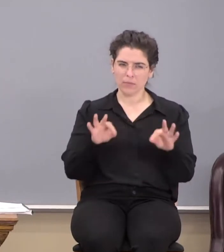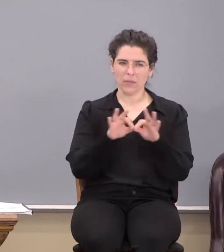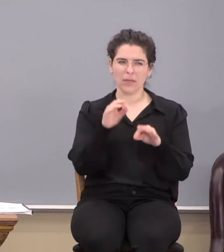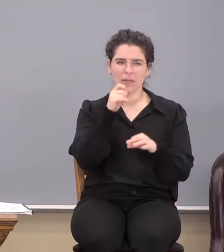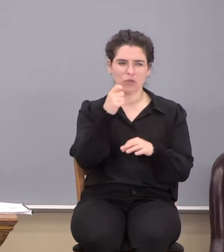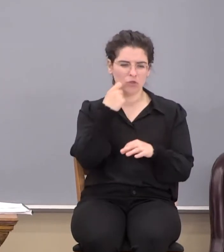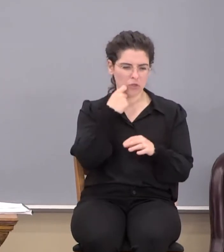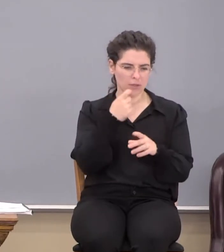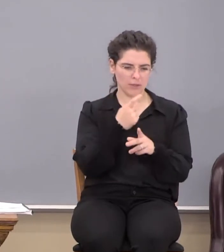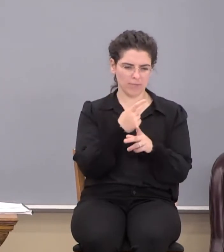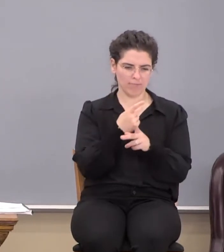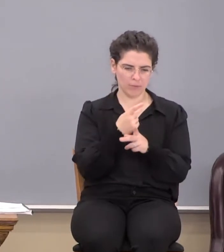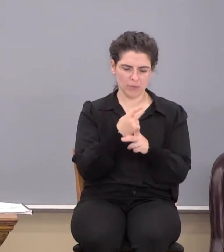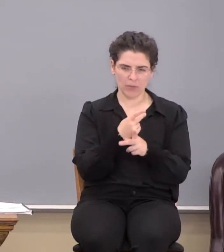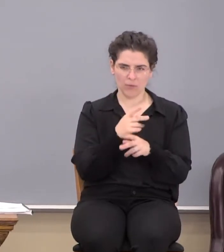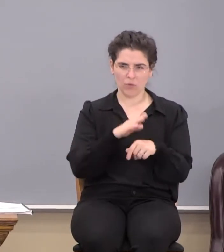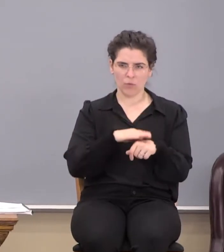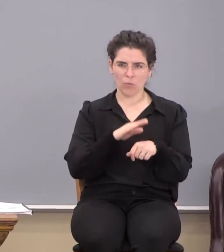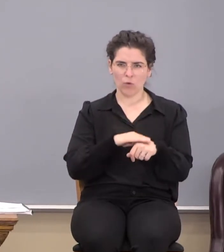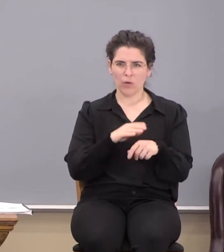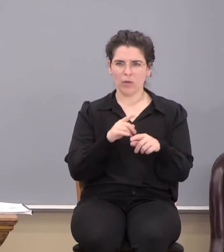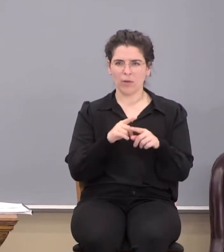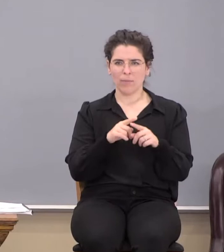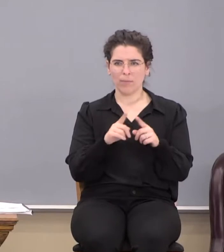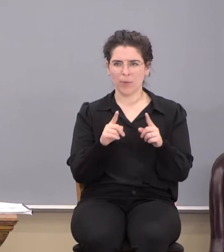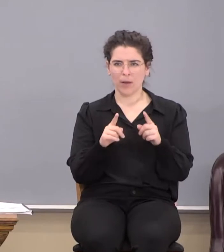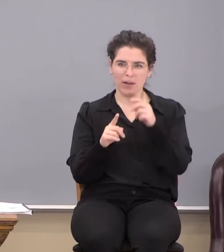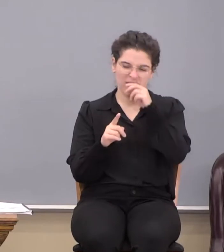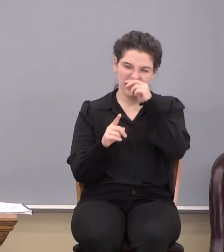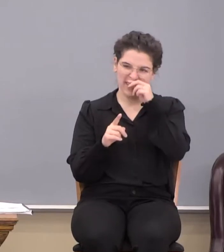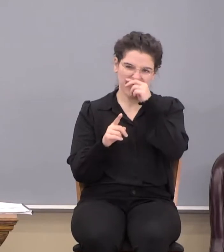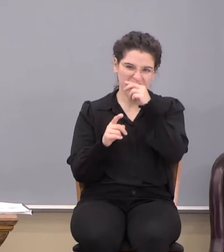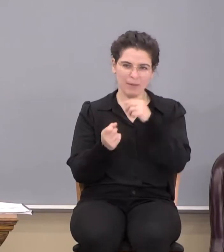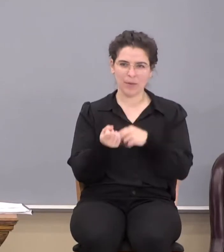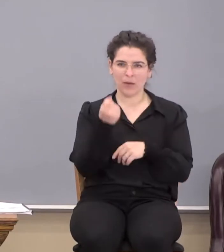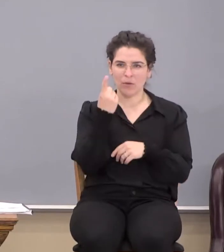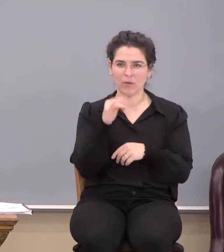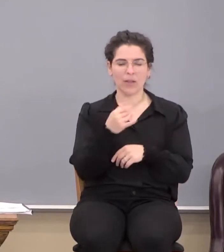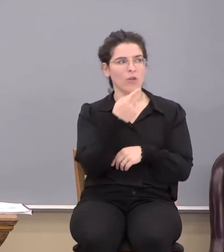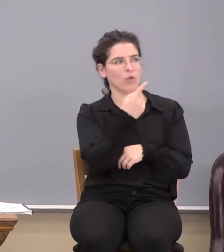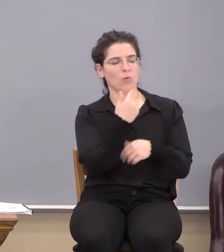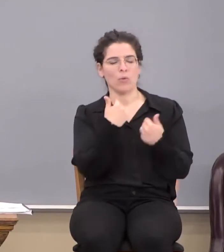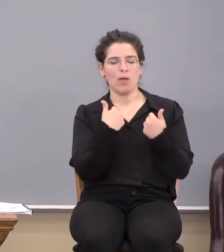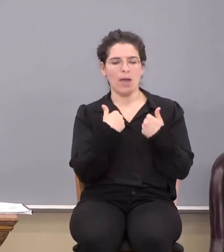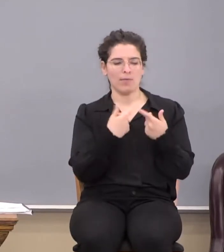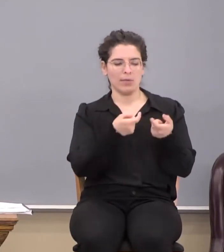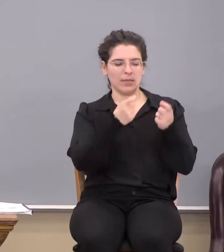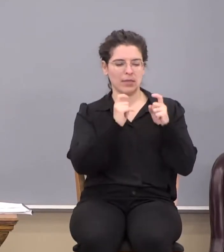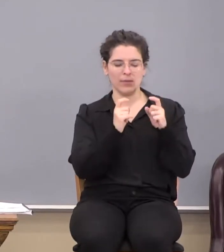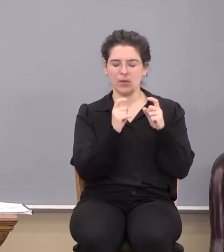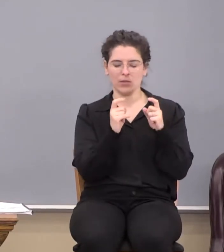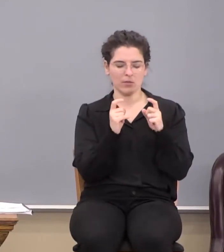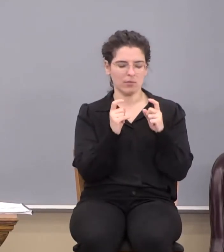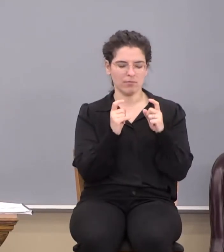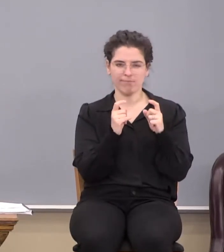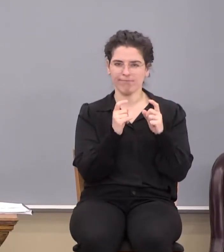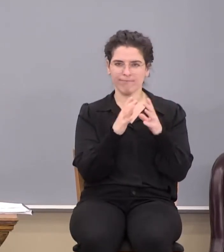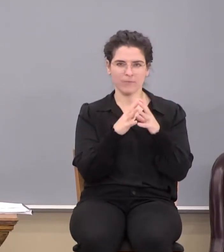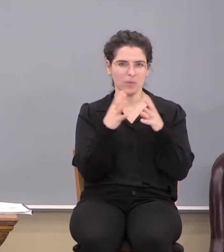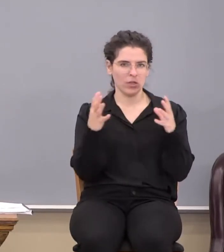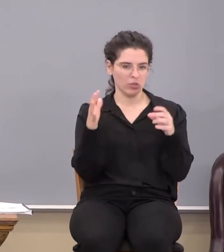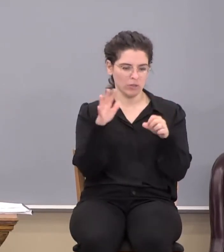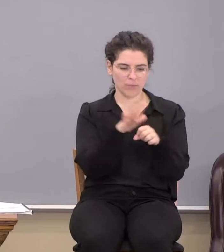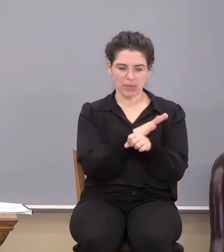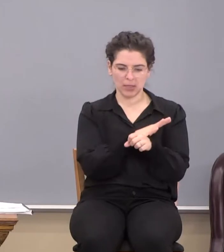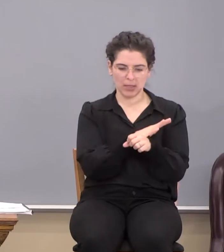to heed the warnings, to beware of them, but to understand that you have given us such a complete,